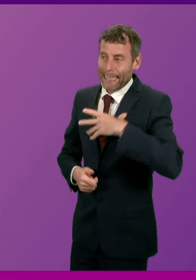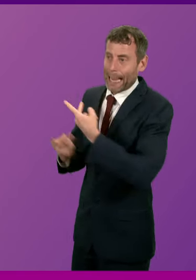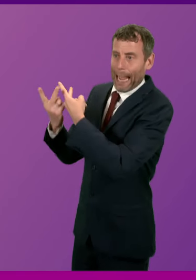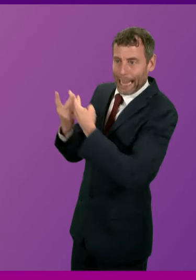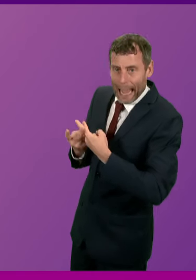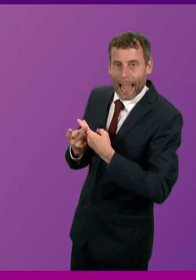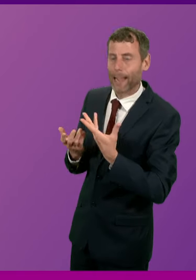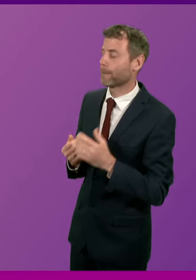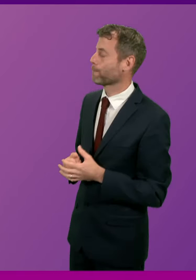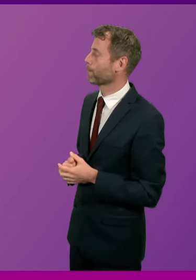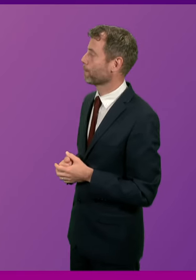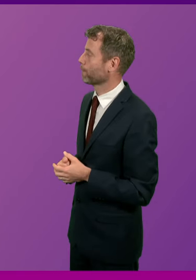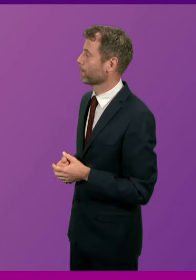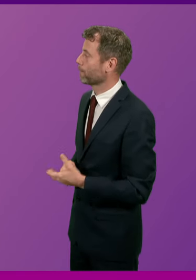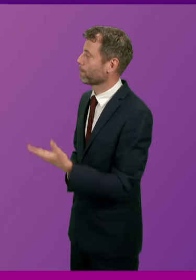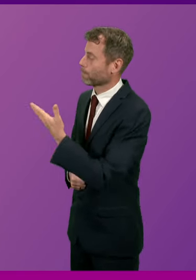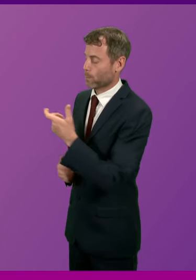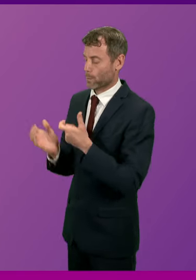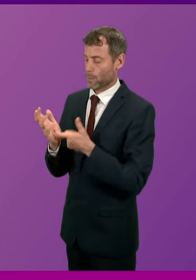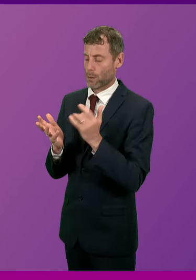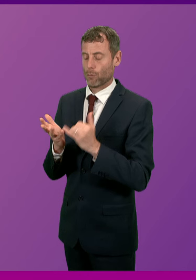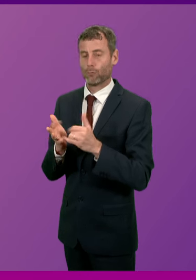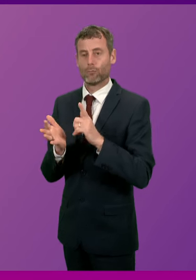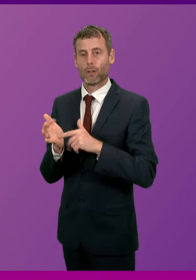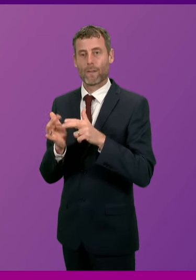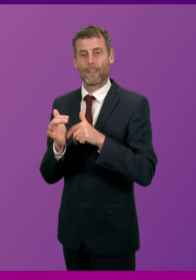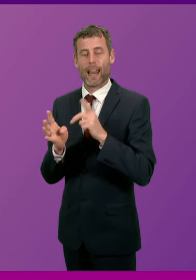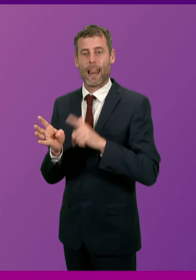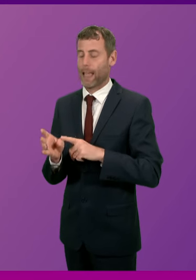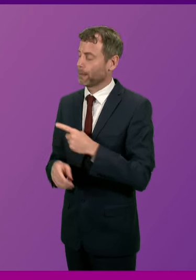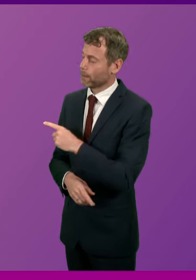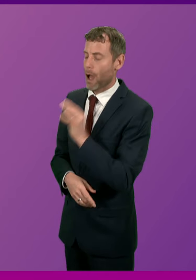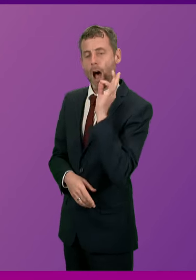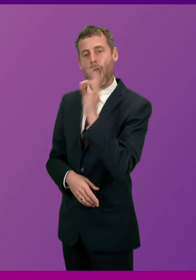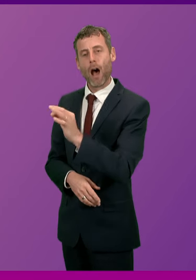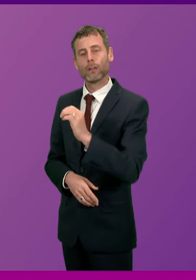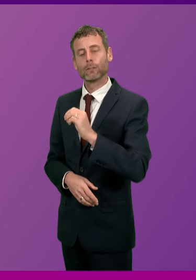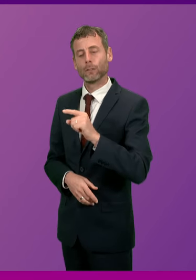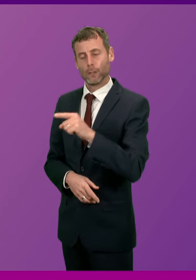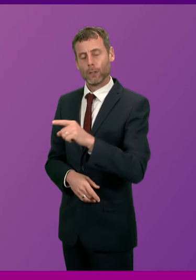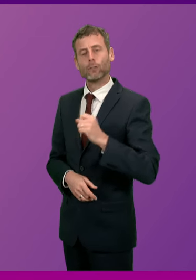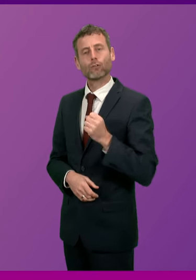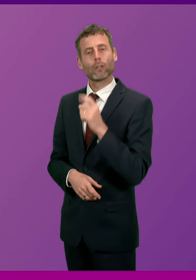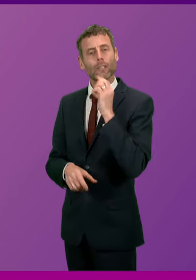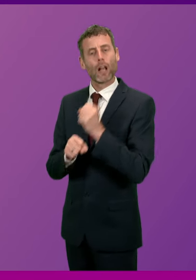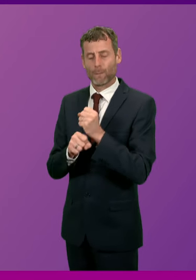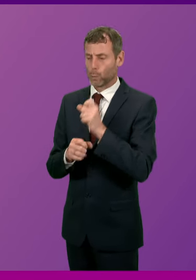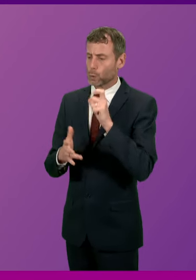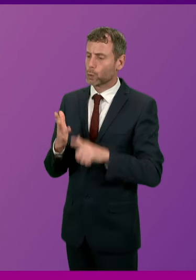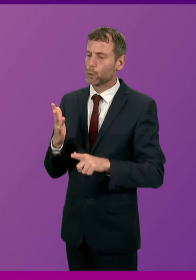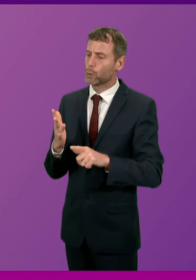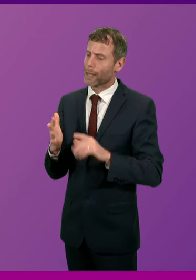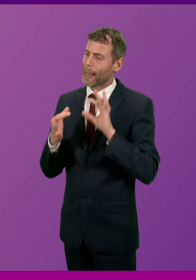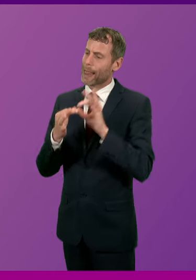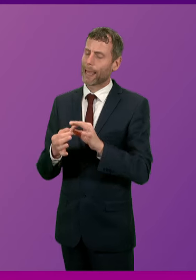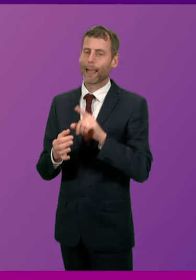country. Question number five, Russell Finlay. Thank you. To ask the First Minister what the Scottish Government's response is to reports of a national crime agency warning